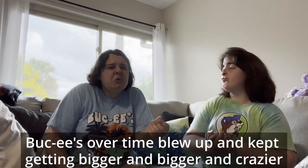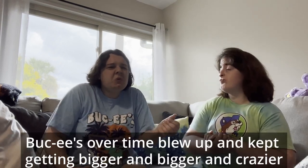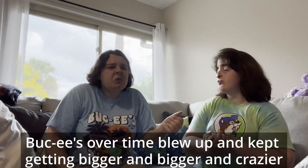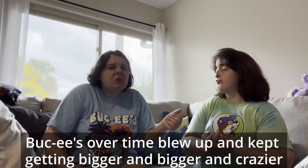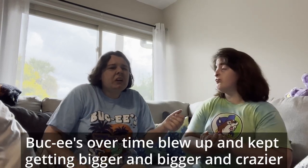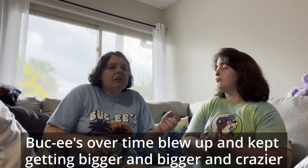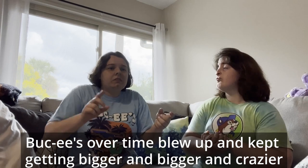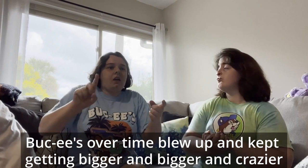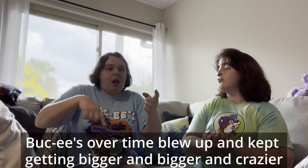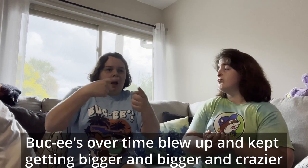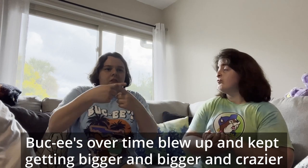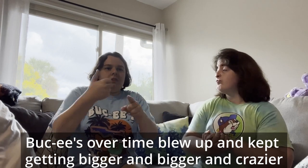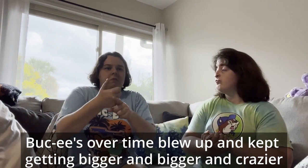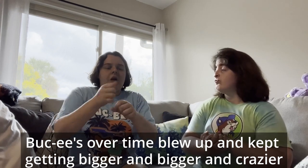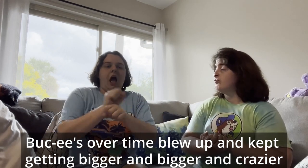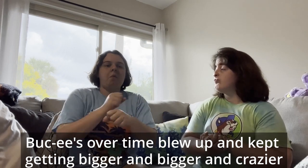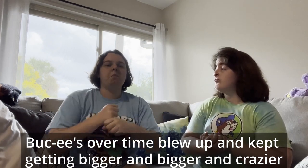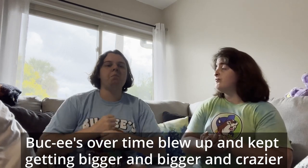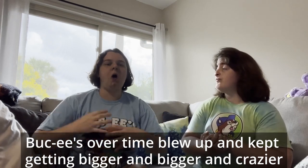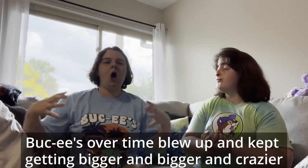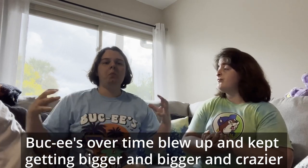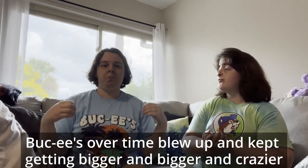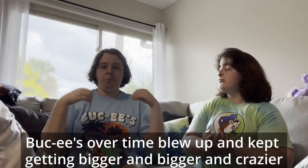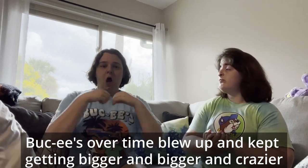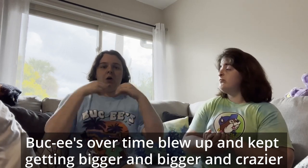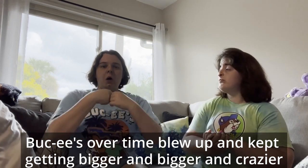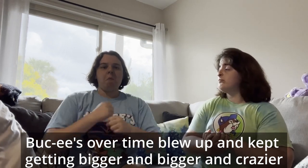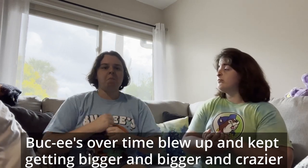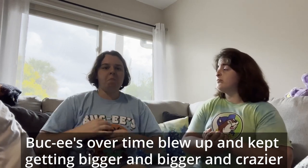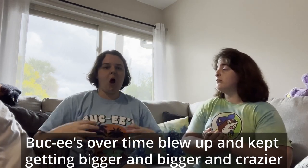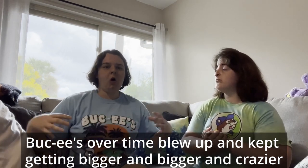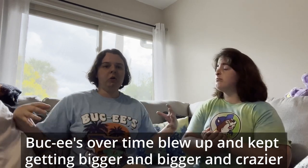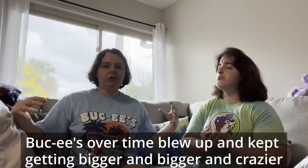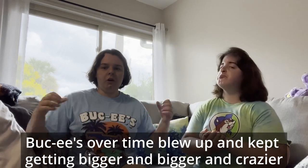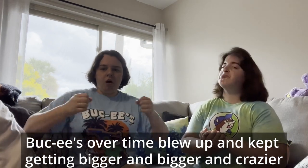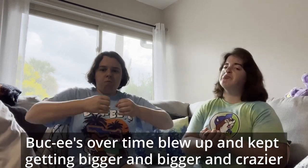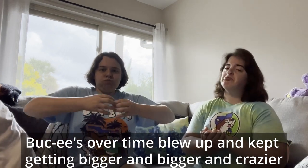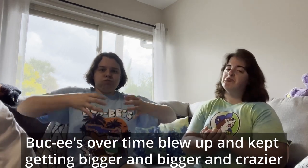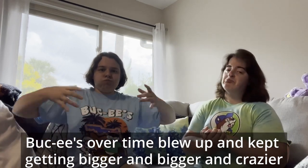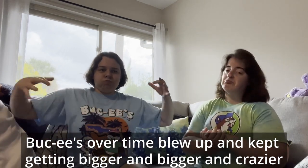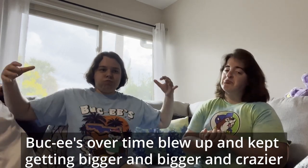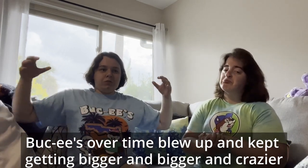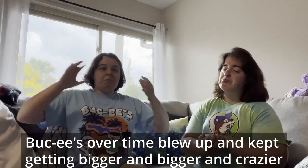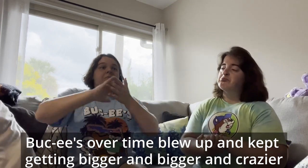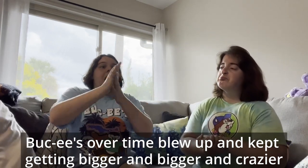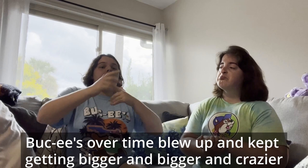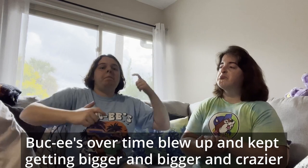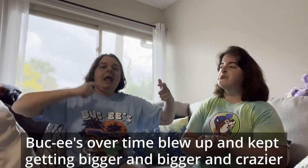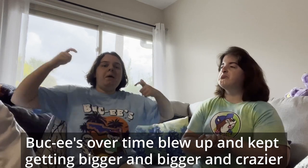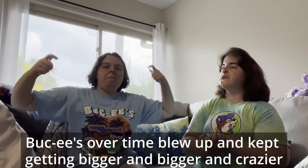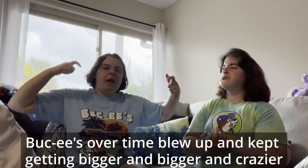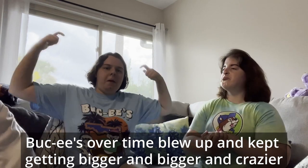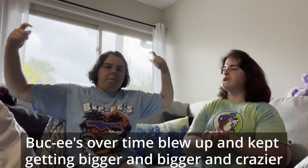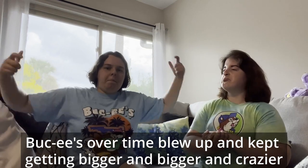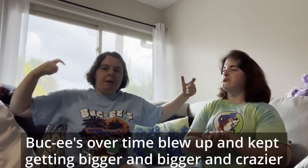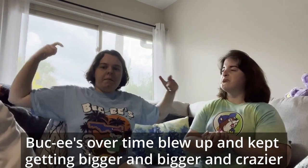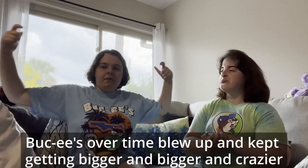live in-b-b-b-b-b-b